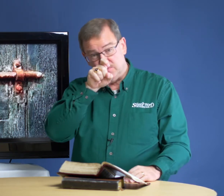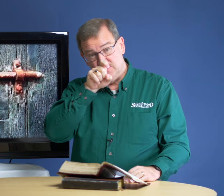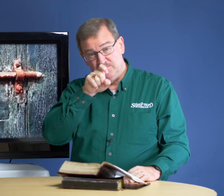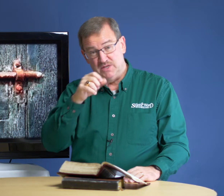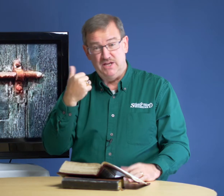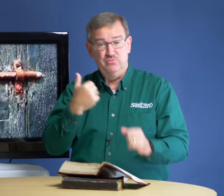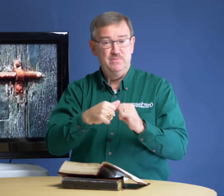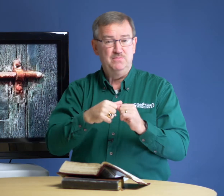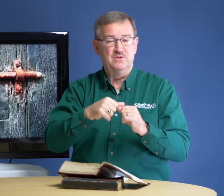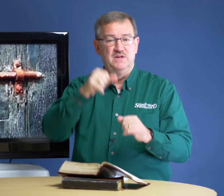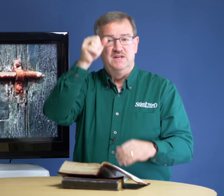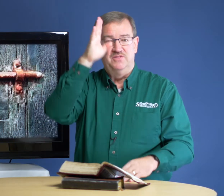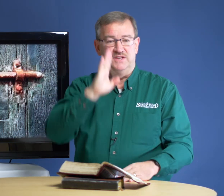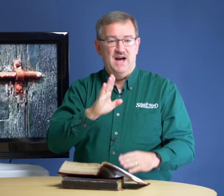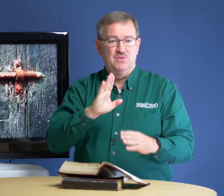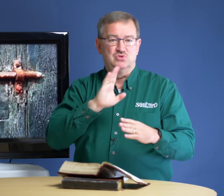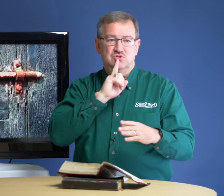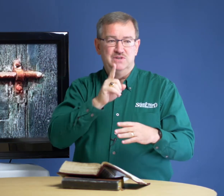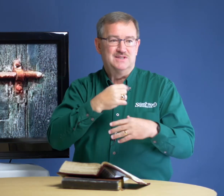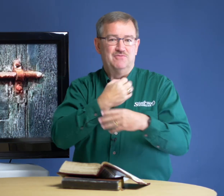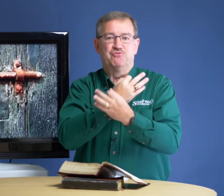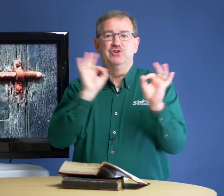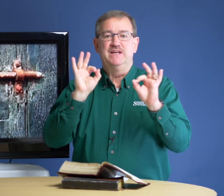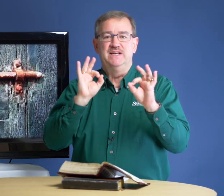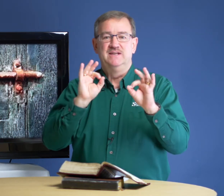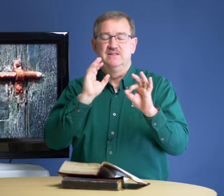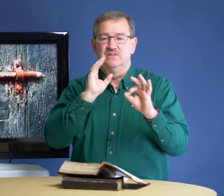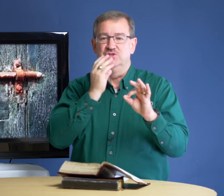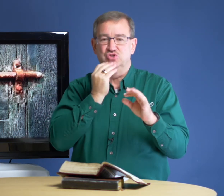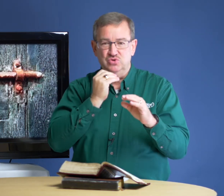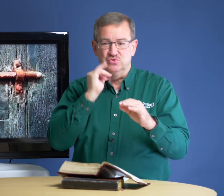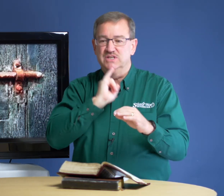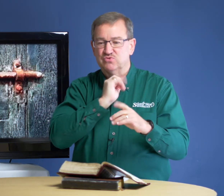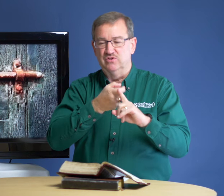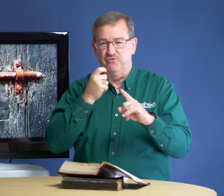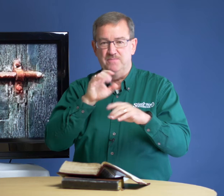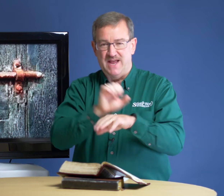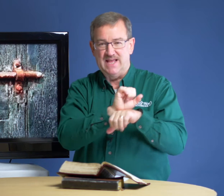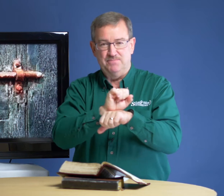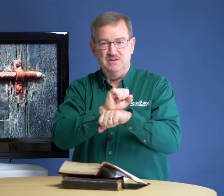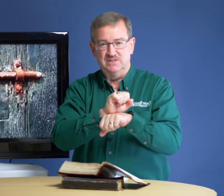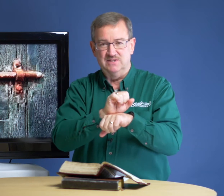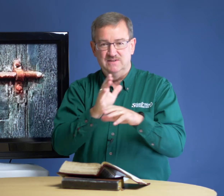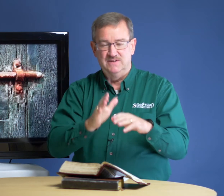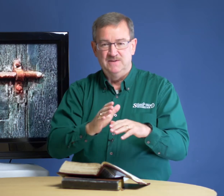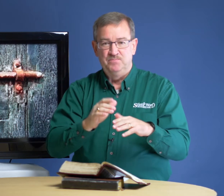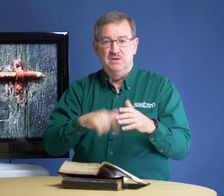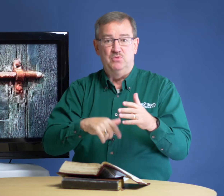And you remember that God was going to free the Jews, Israel, from that captivity. But